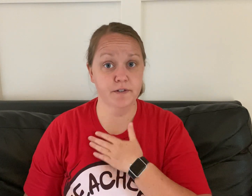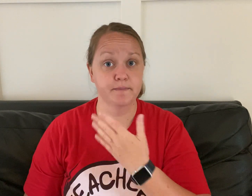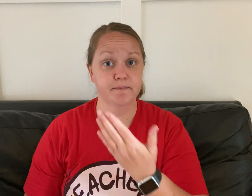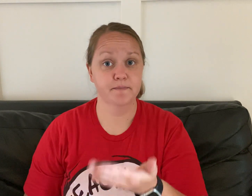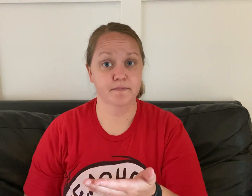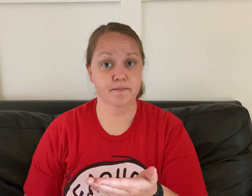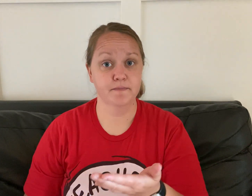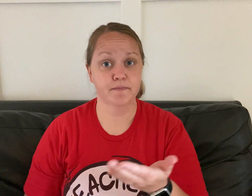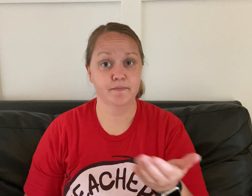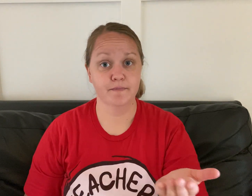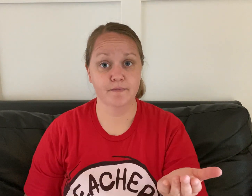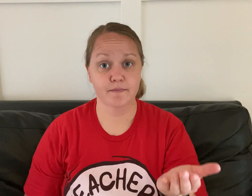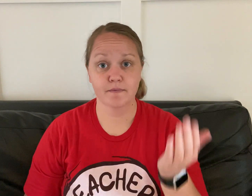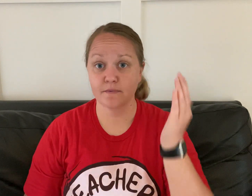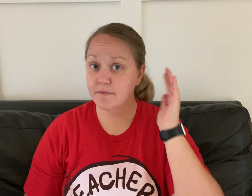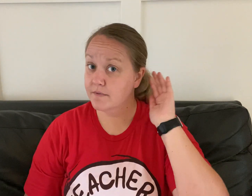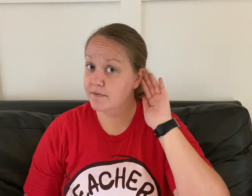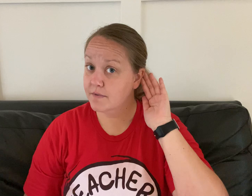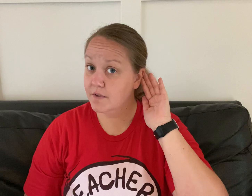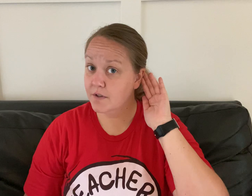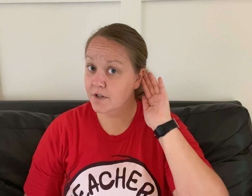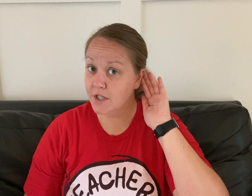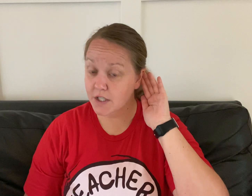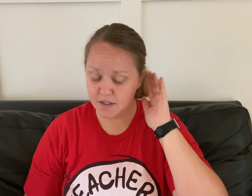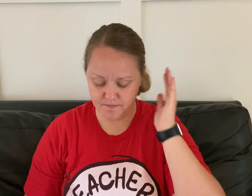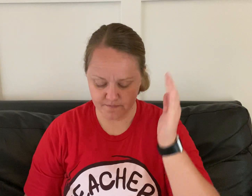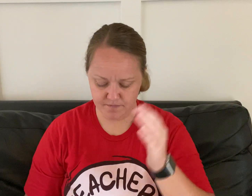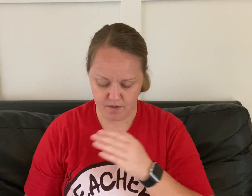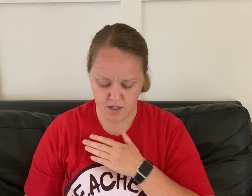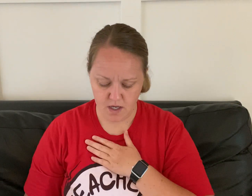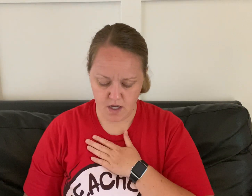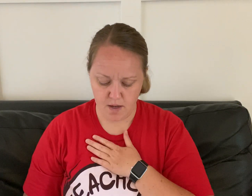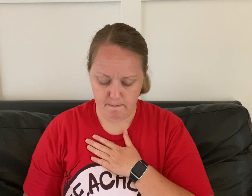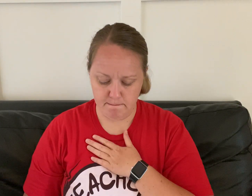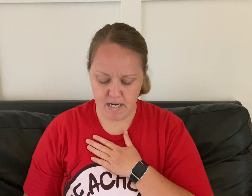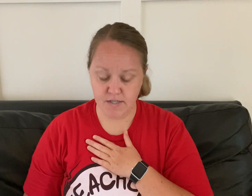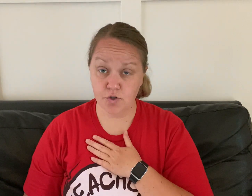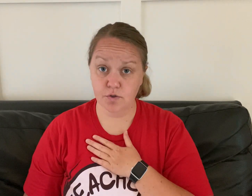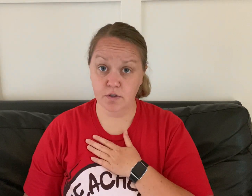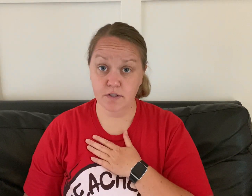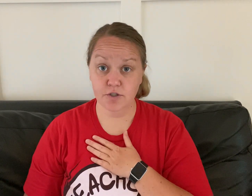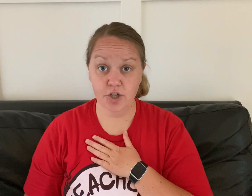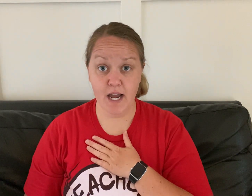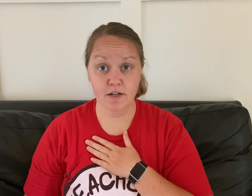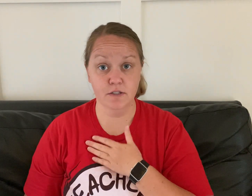er magical channel